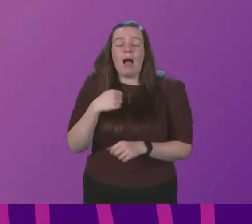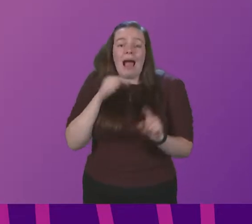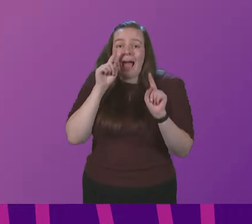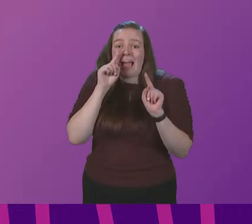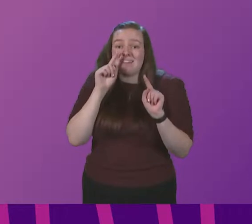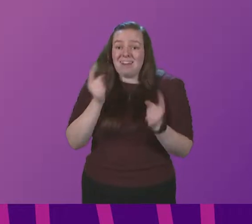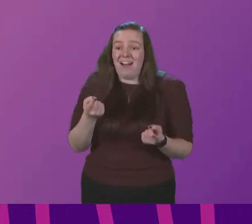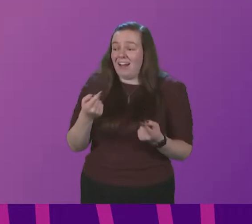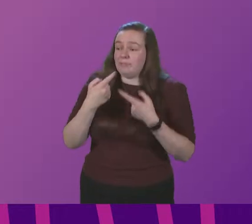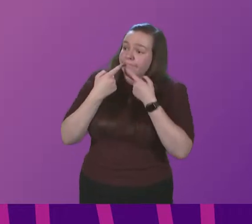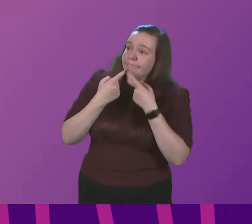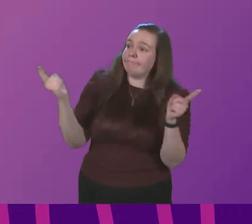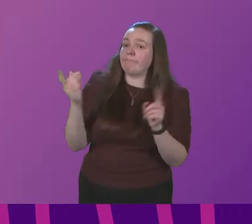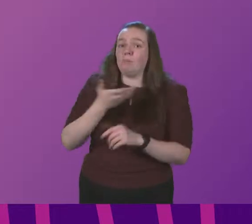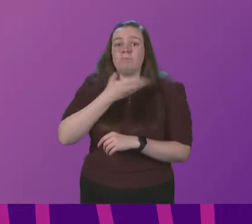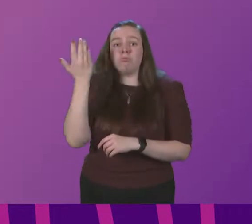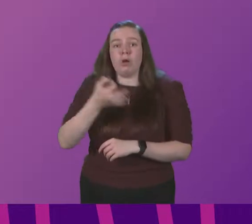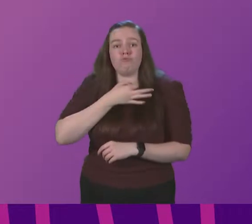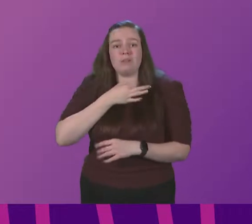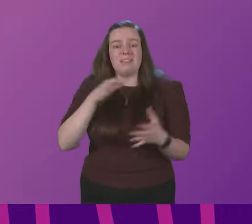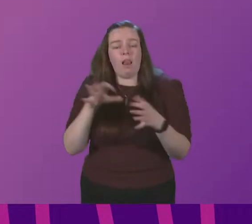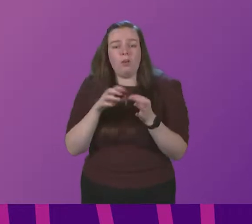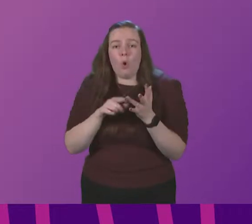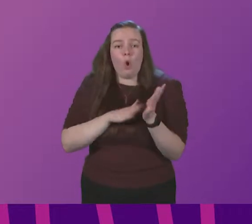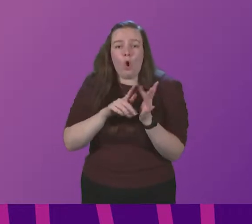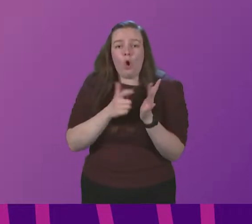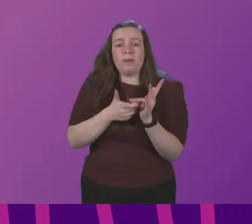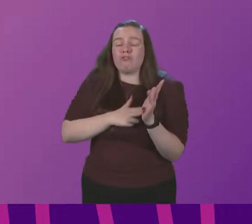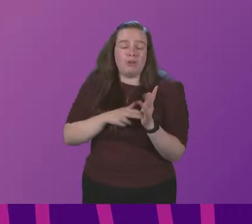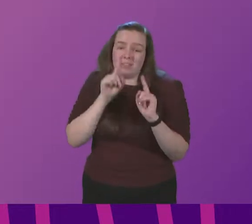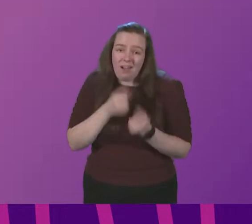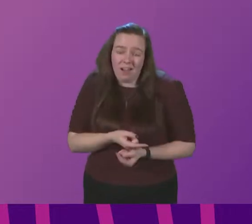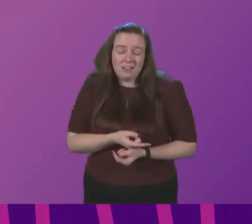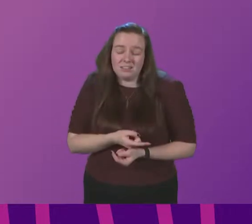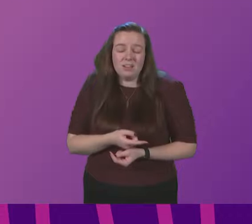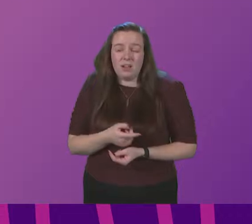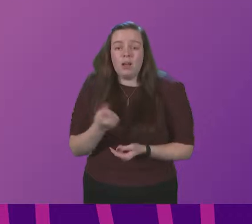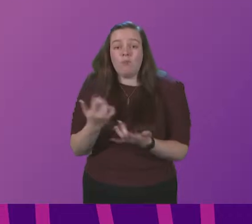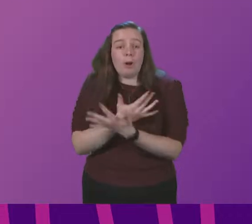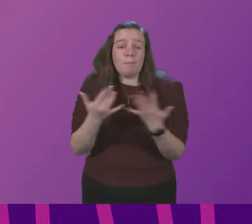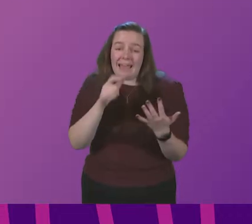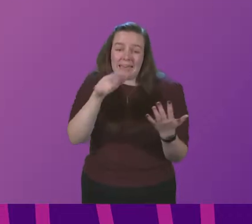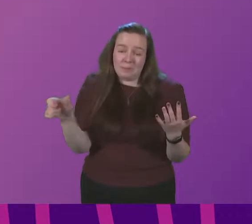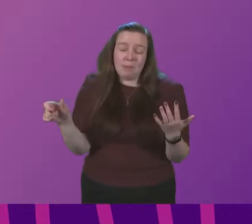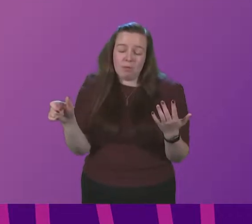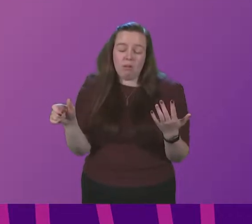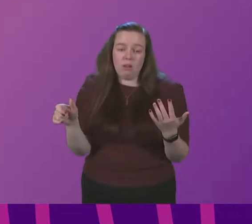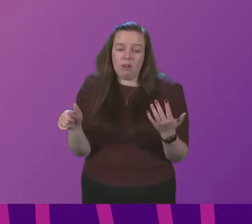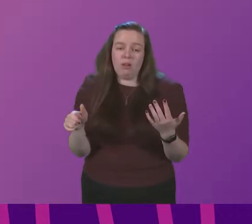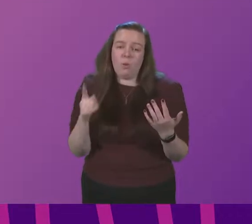stand here and tell them that there are no risks around Omicron one of the darkest days I think for many people of